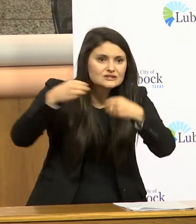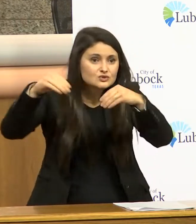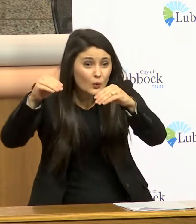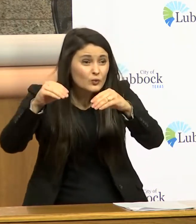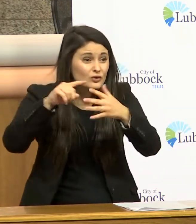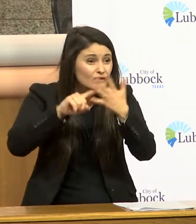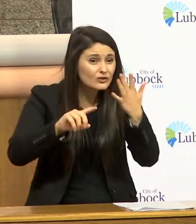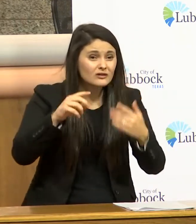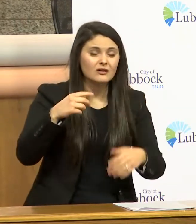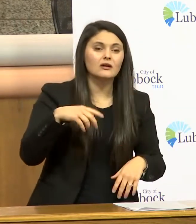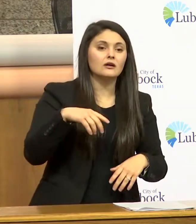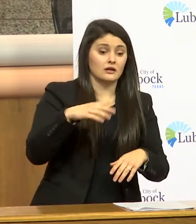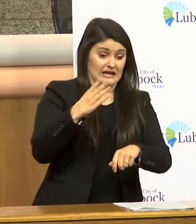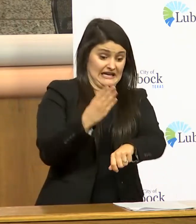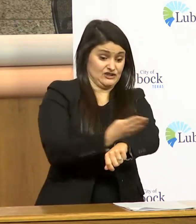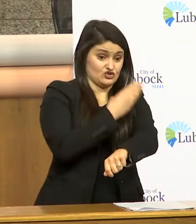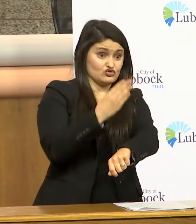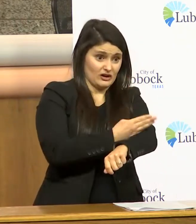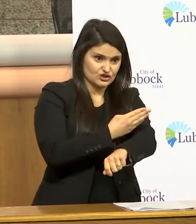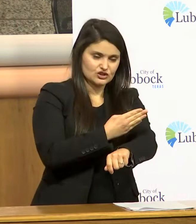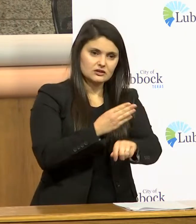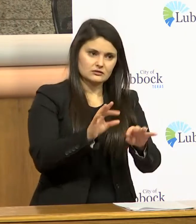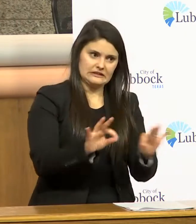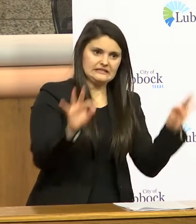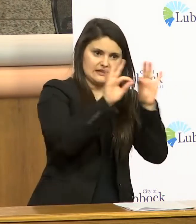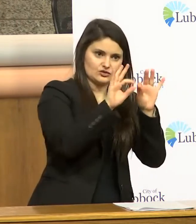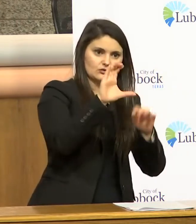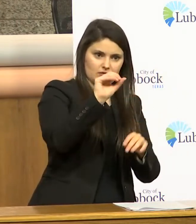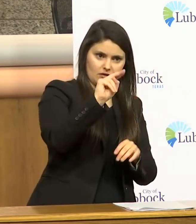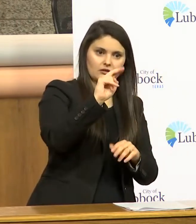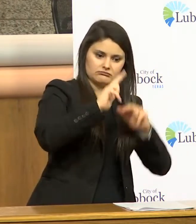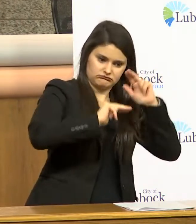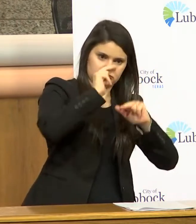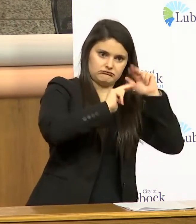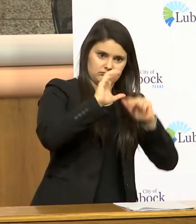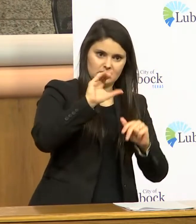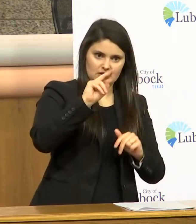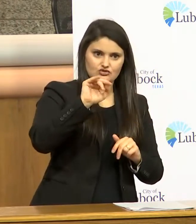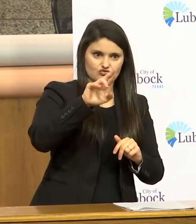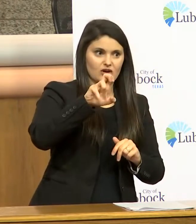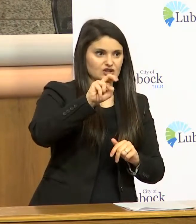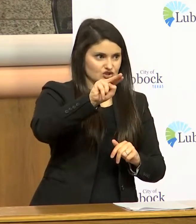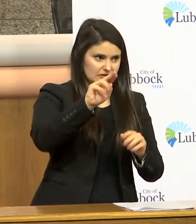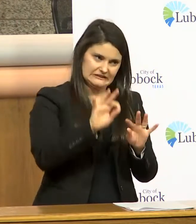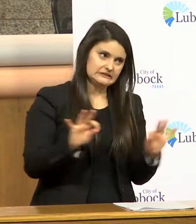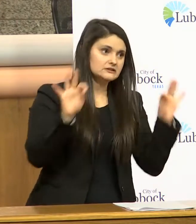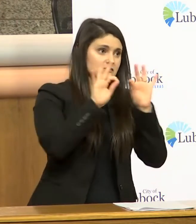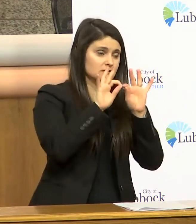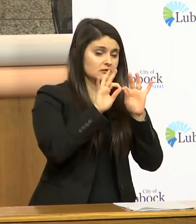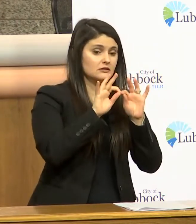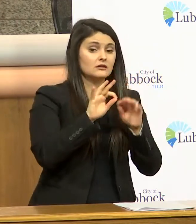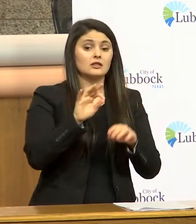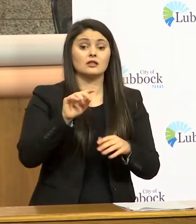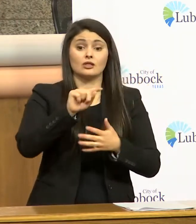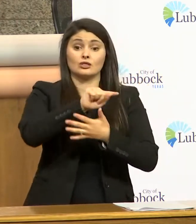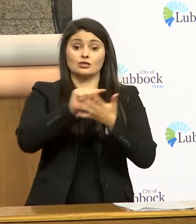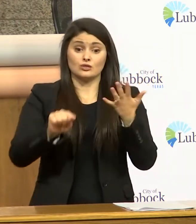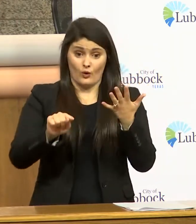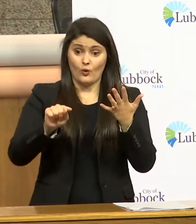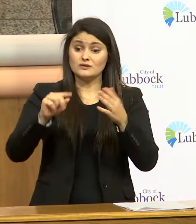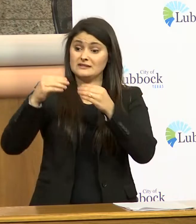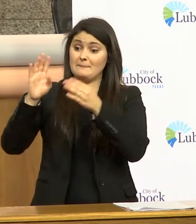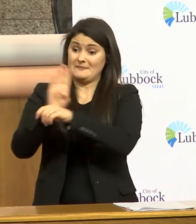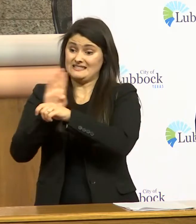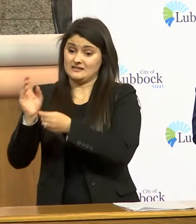construction is defined as as essential therefore those establishments that provide their supply chain